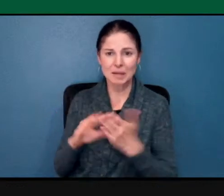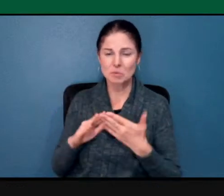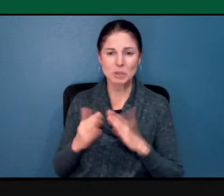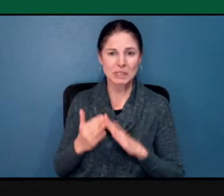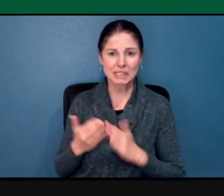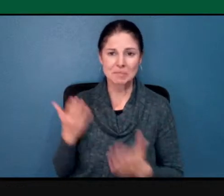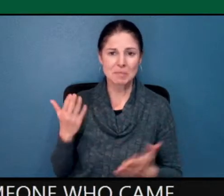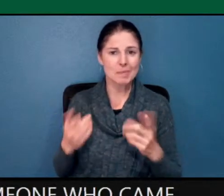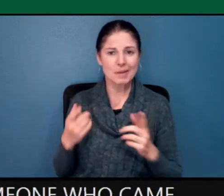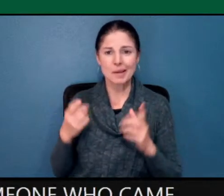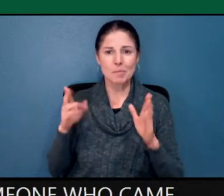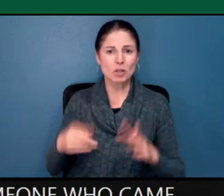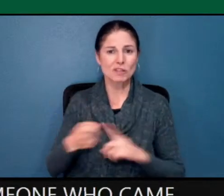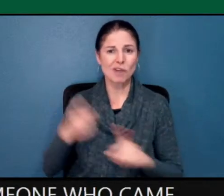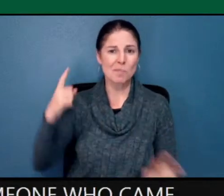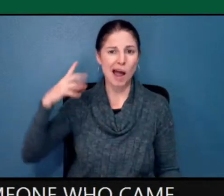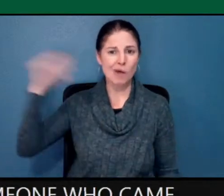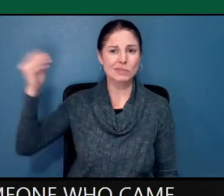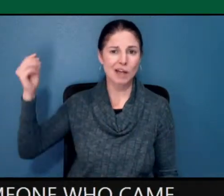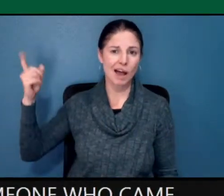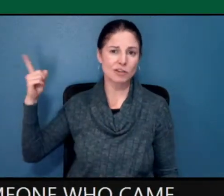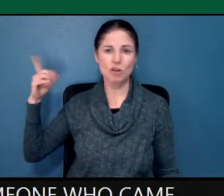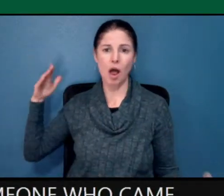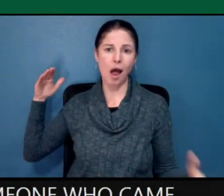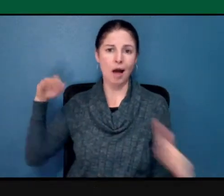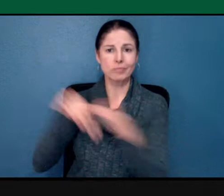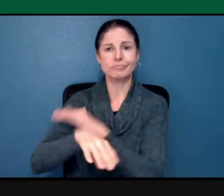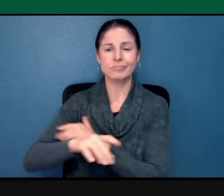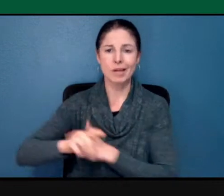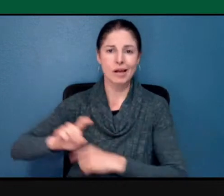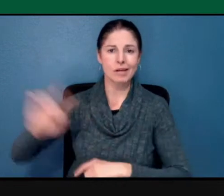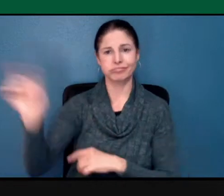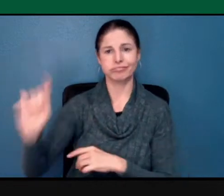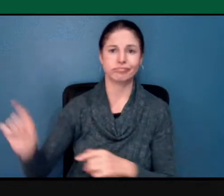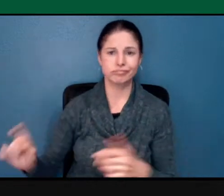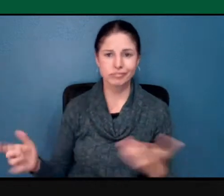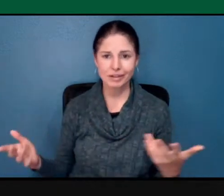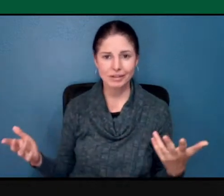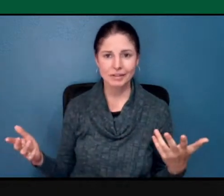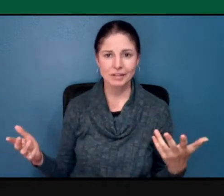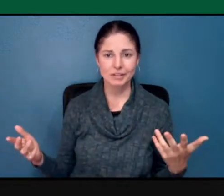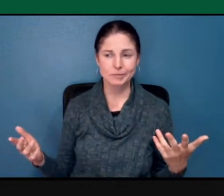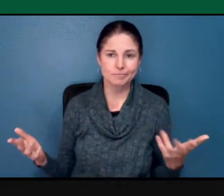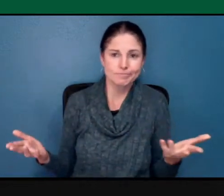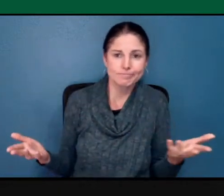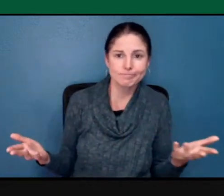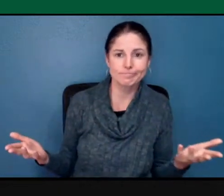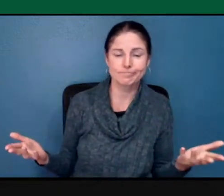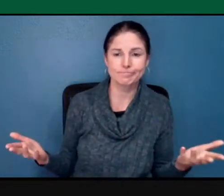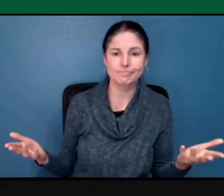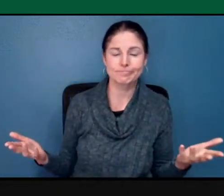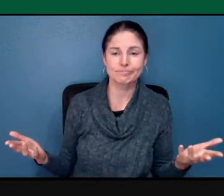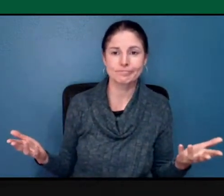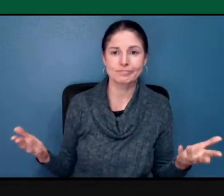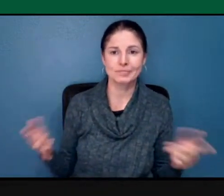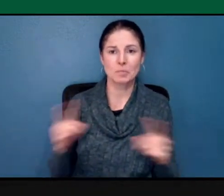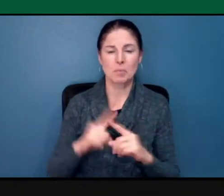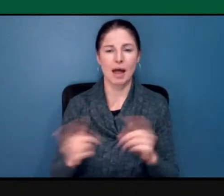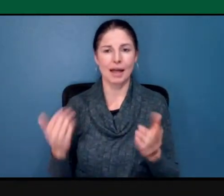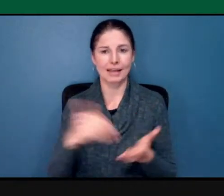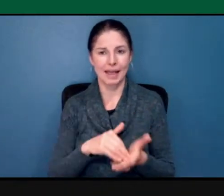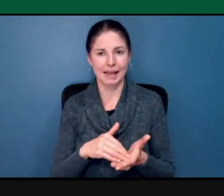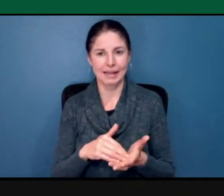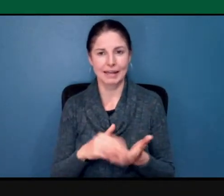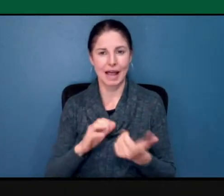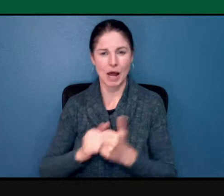desecrated, you know, part of Sac State. But again, what does it take, right? And this is